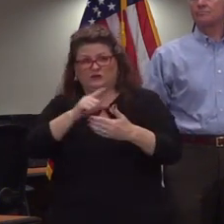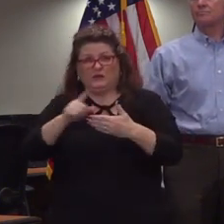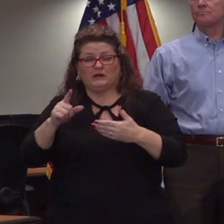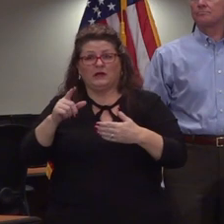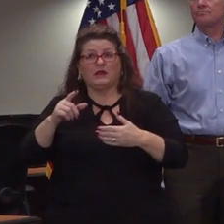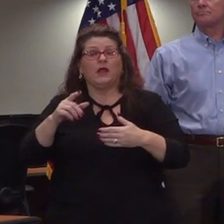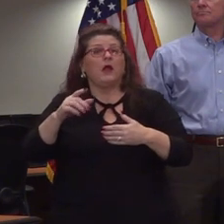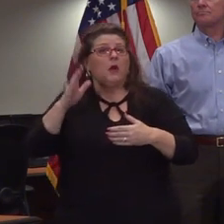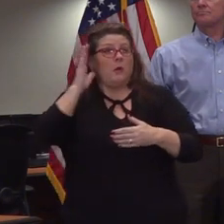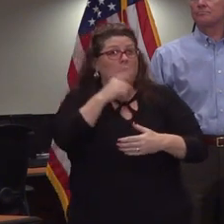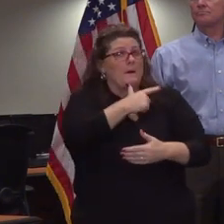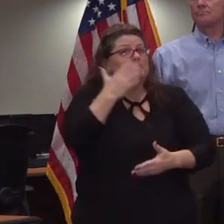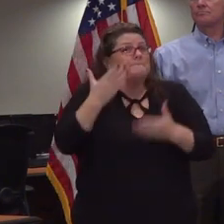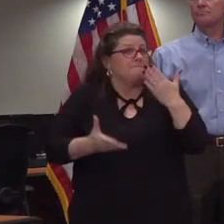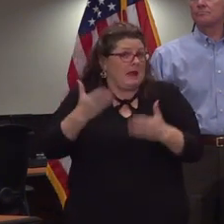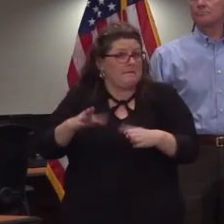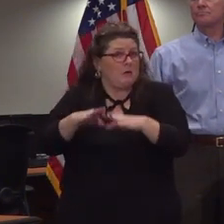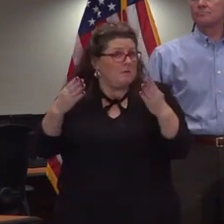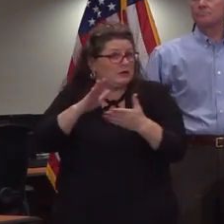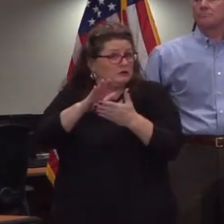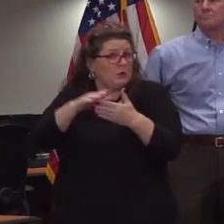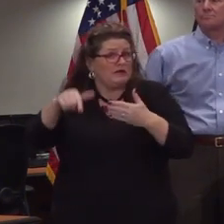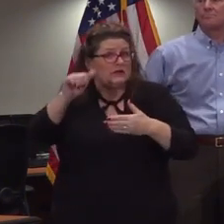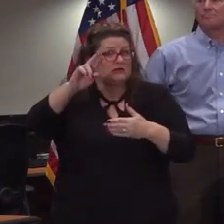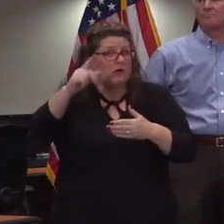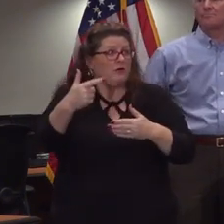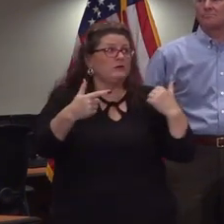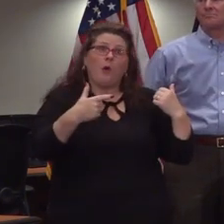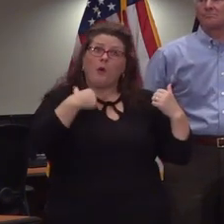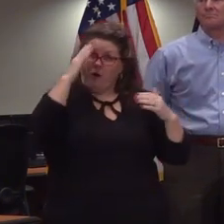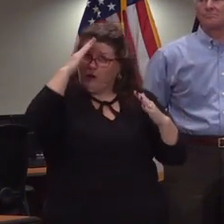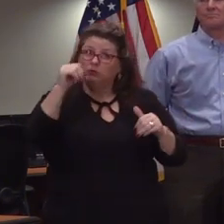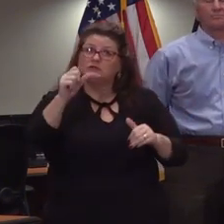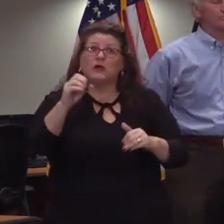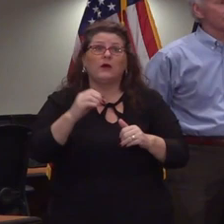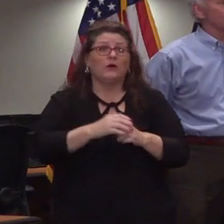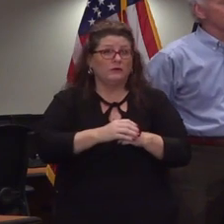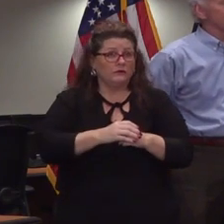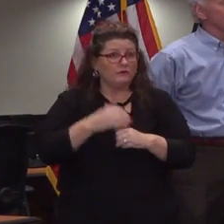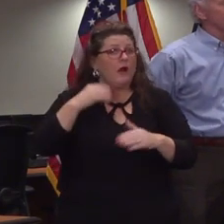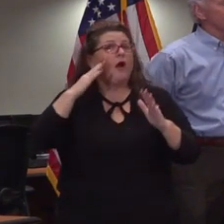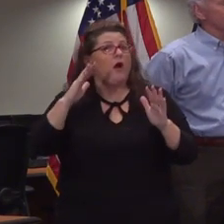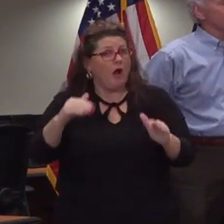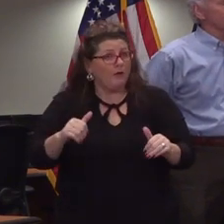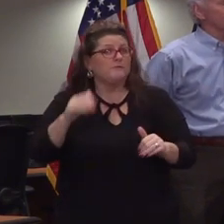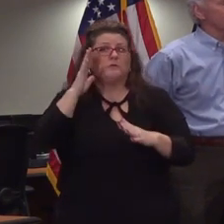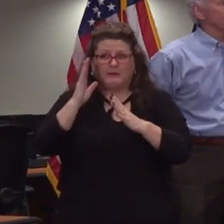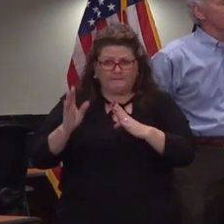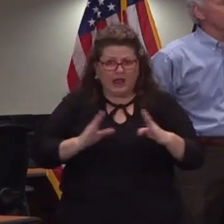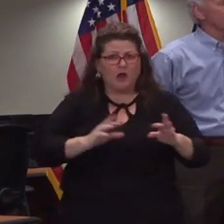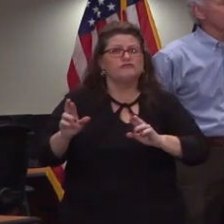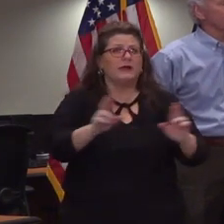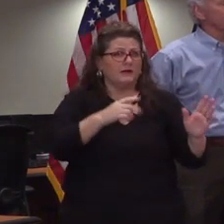up the school doors for this august or we would love to absolutely we hope that we'll be prepared and ready to